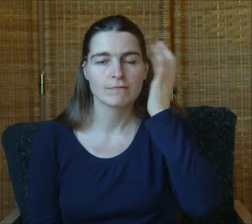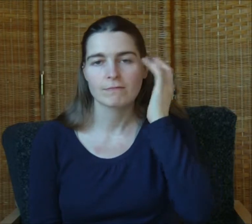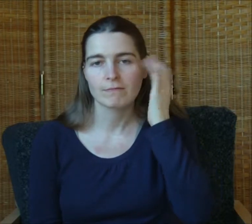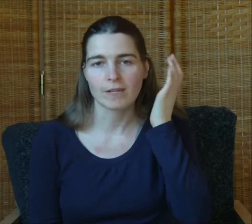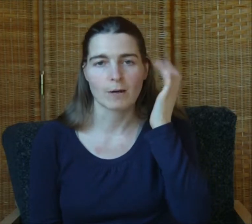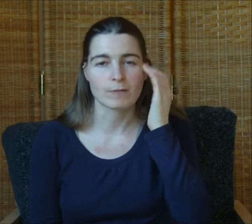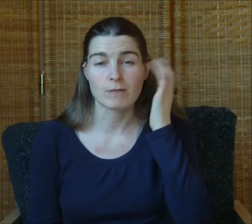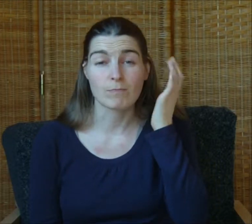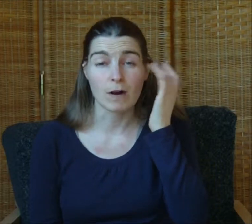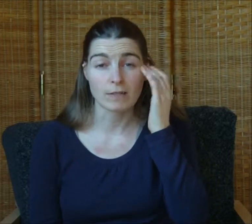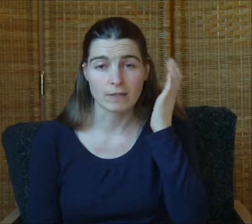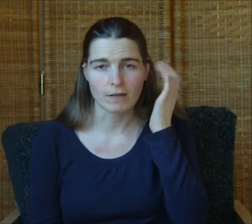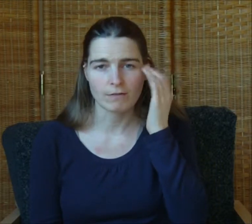That I'm smart enough.